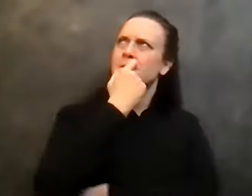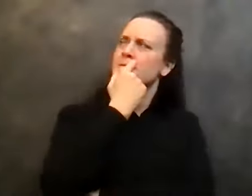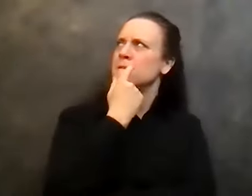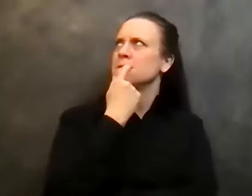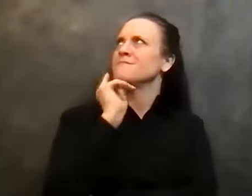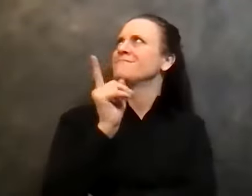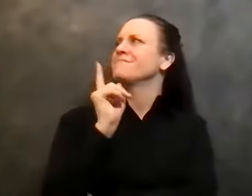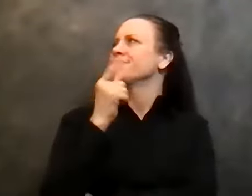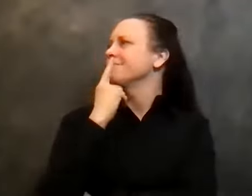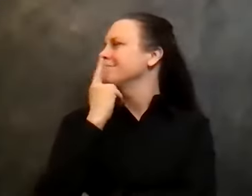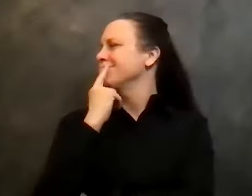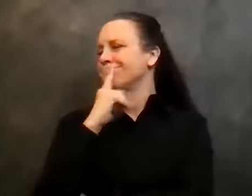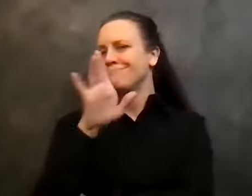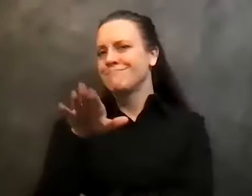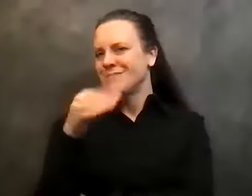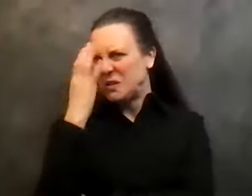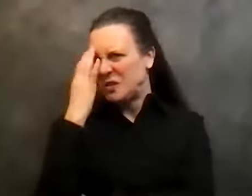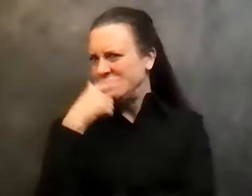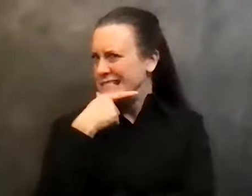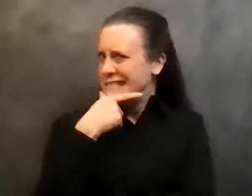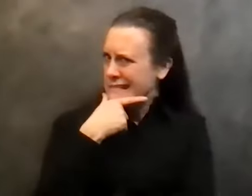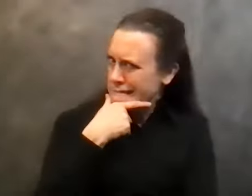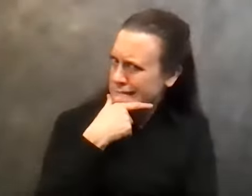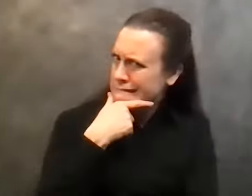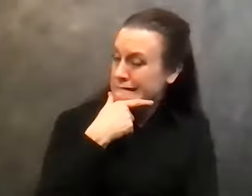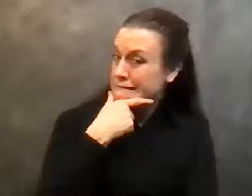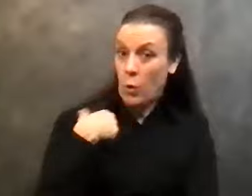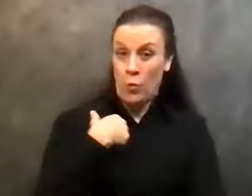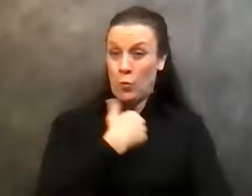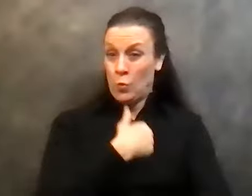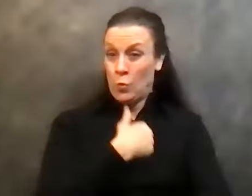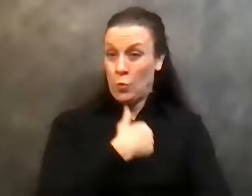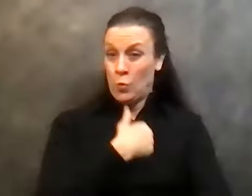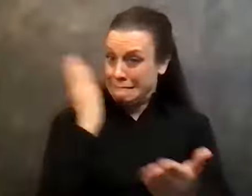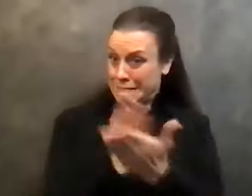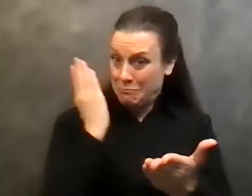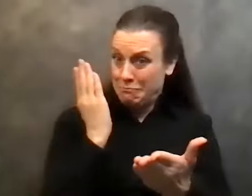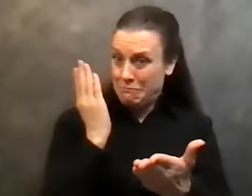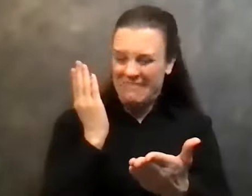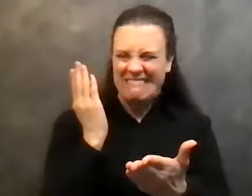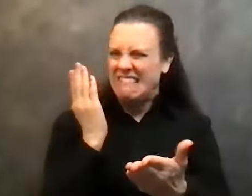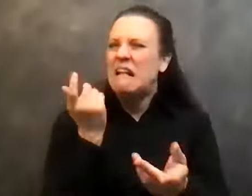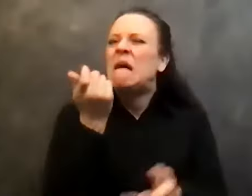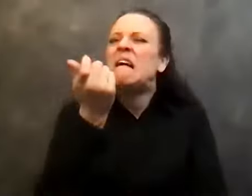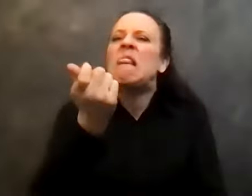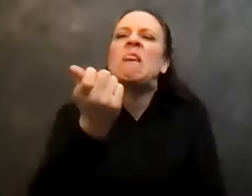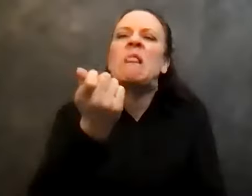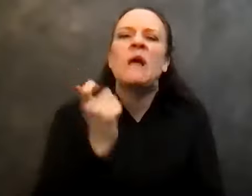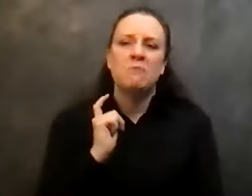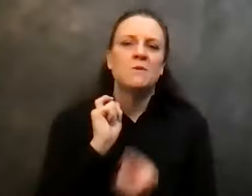take, you know, we may we may have to modify that position a little bit, you know, never